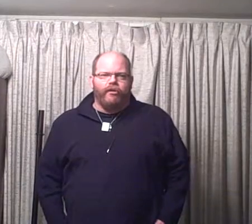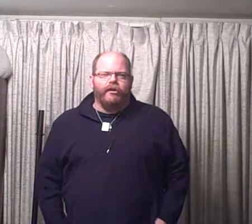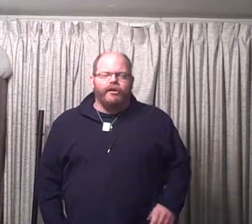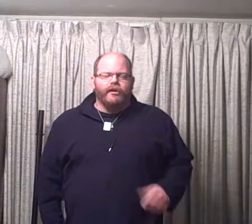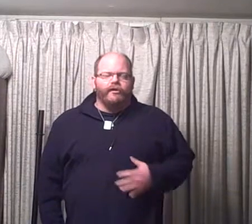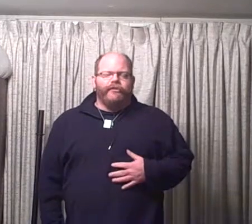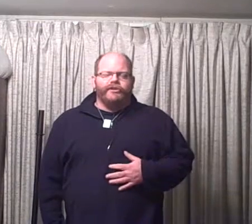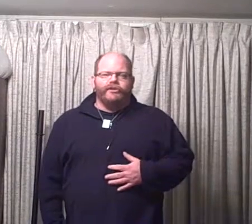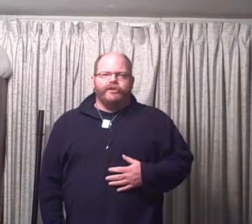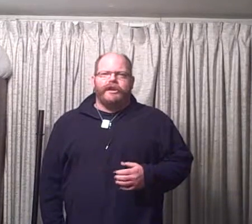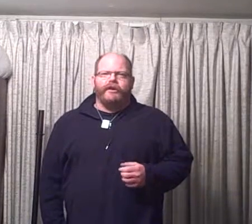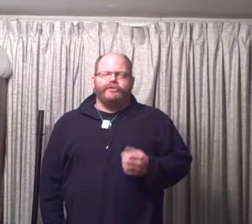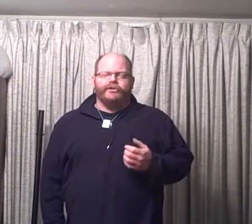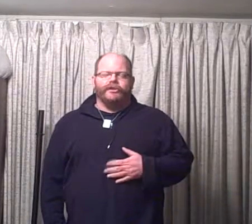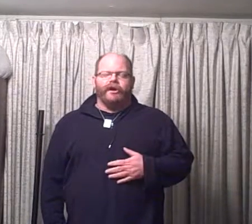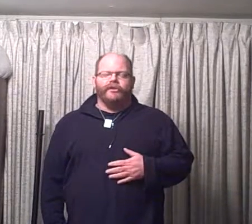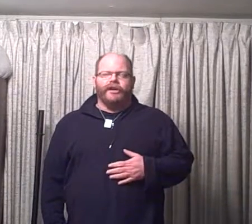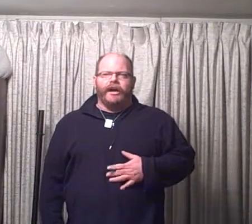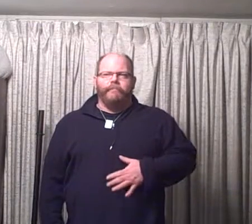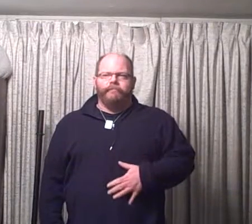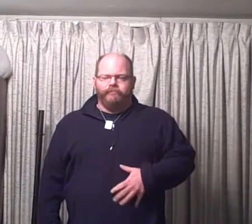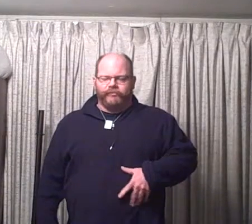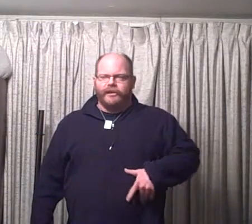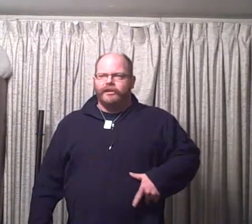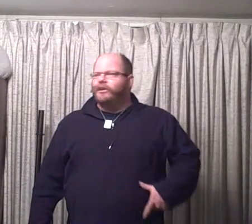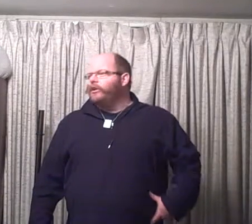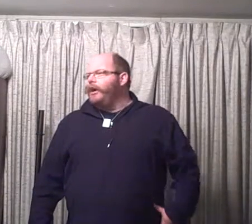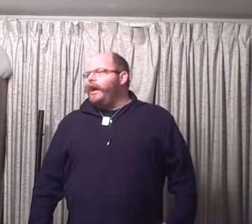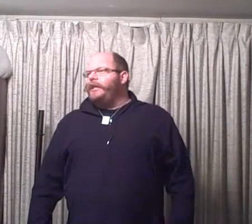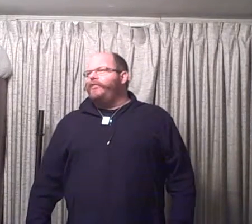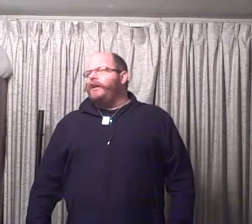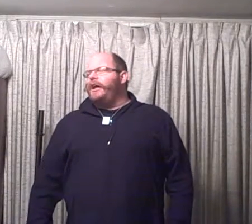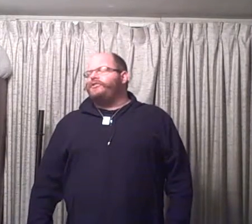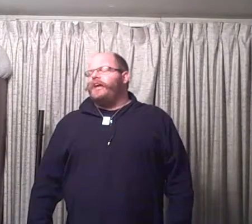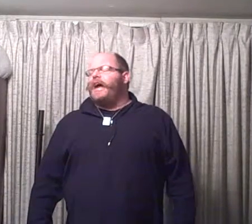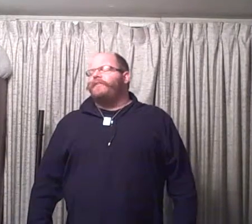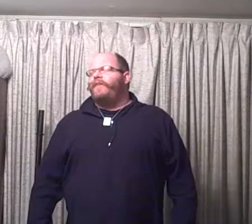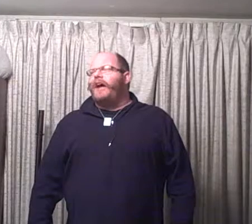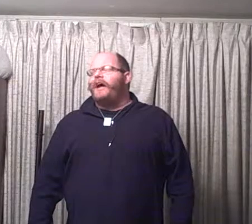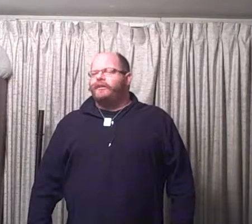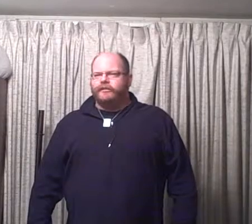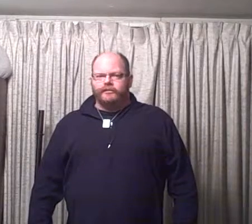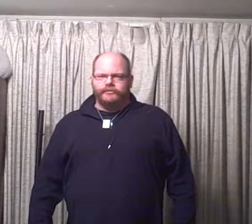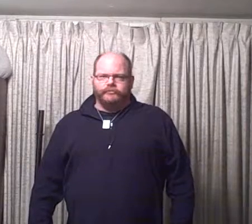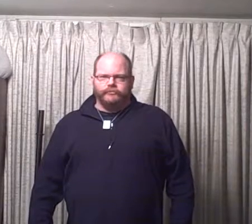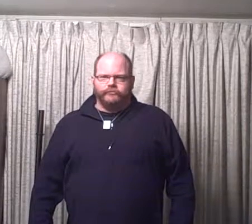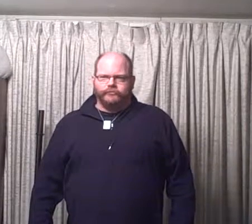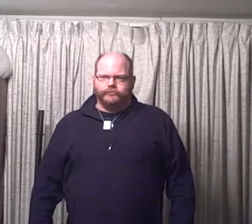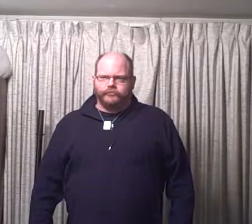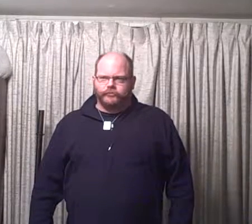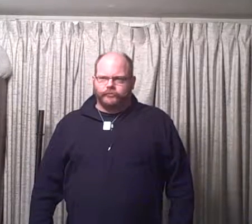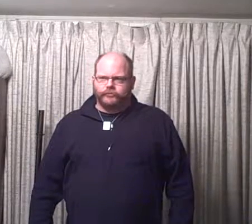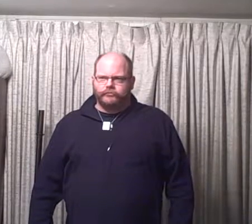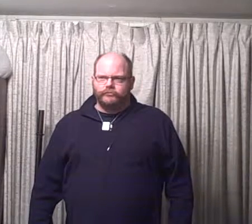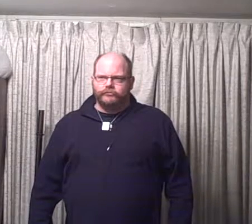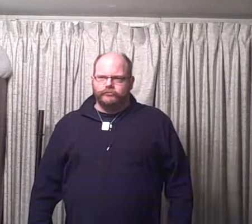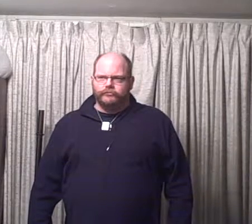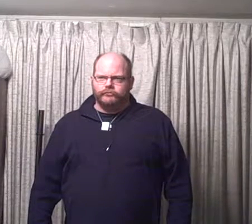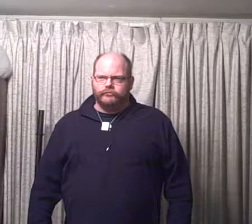fictional characters of all time. Anything else to add, Fat? Uh, none. Nope, just coming from the